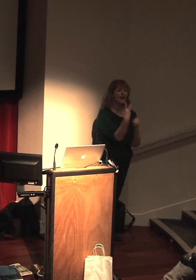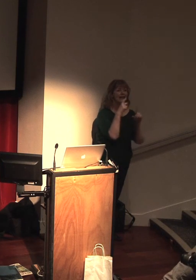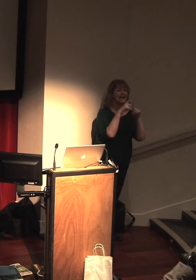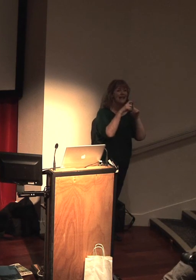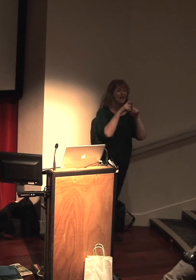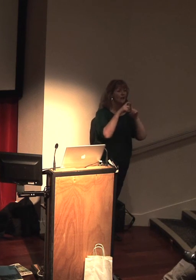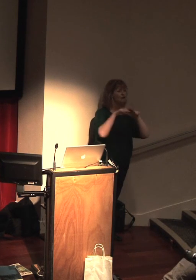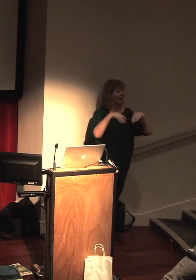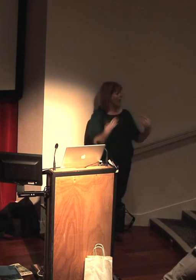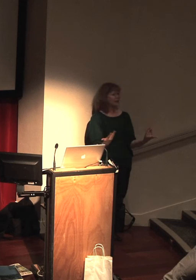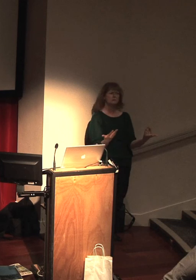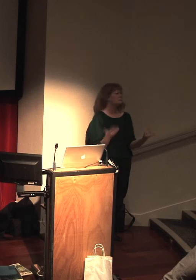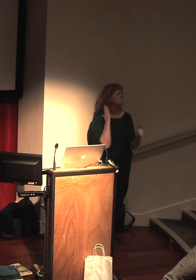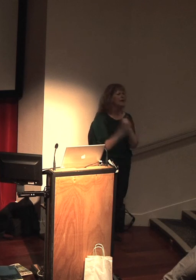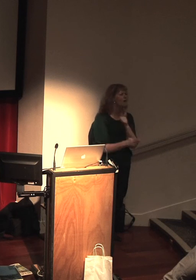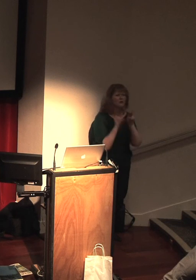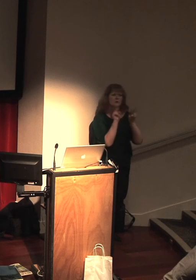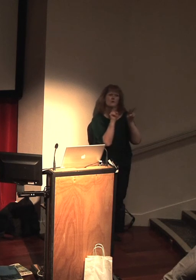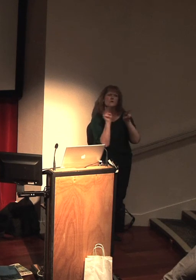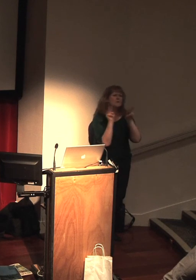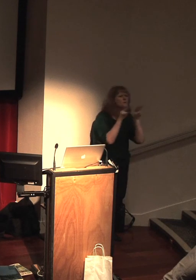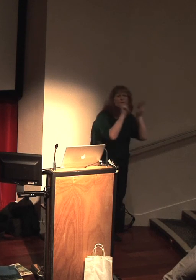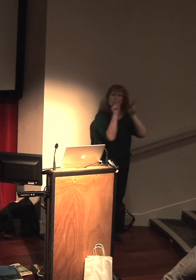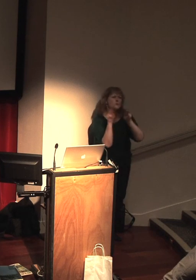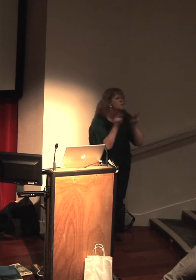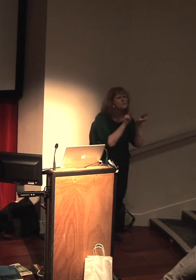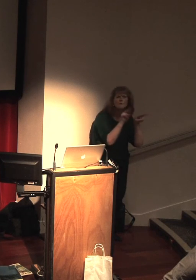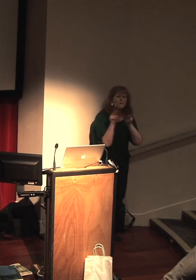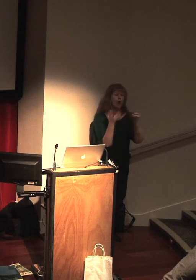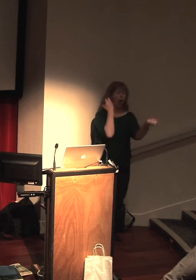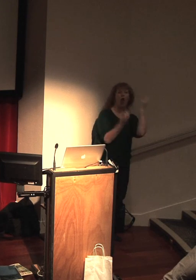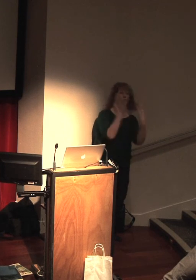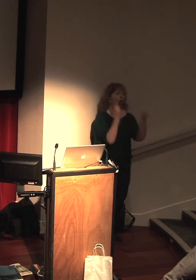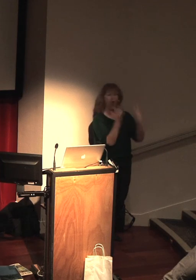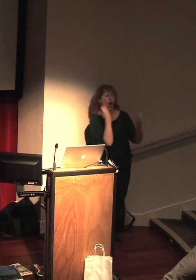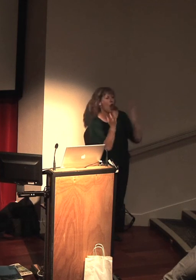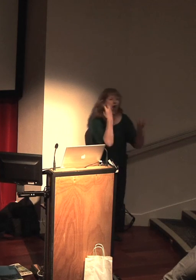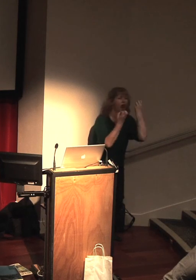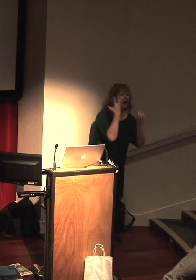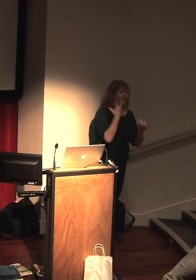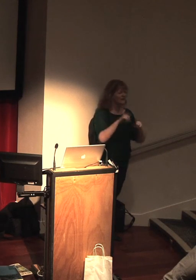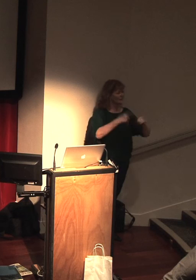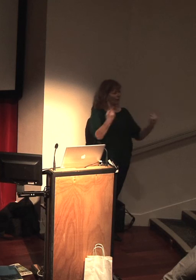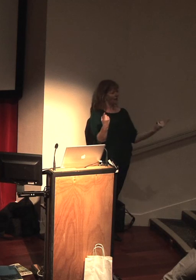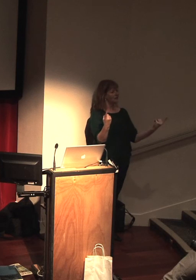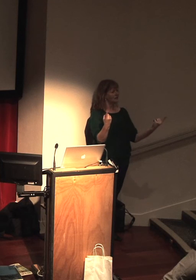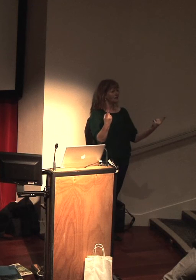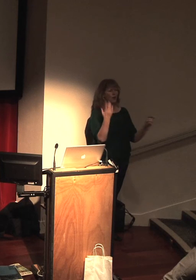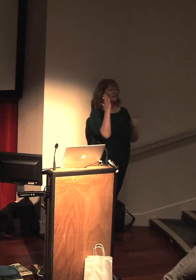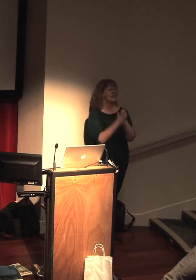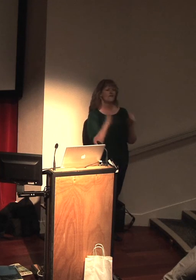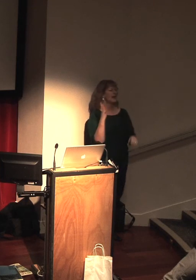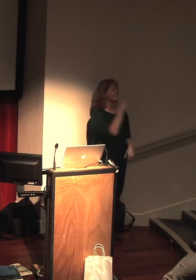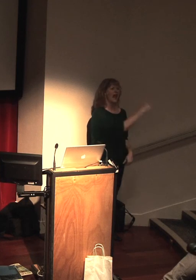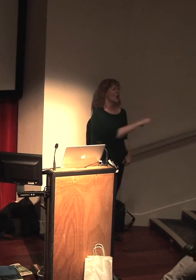very active medium. So it's never going to take over from 2D. But in some genres and some areas like natural history and you'll see in this